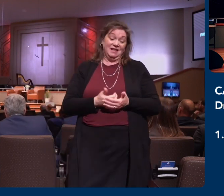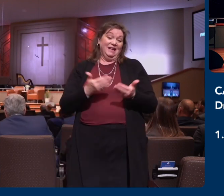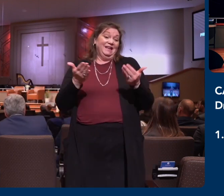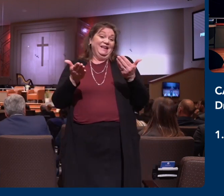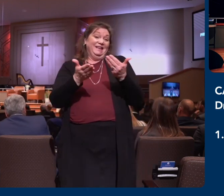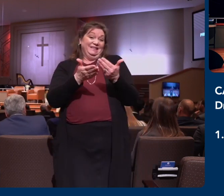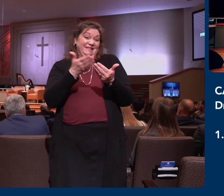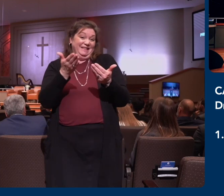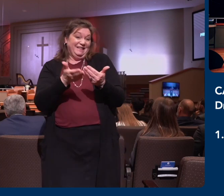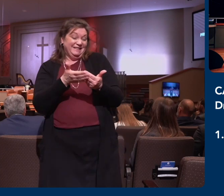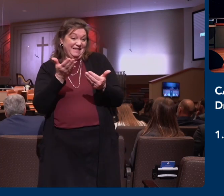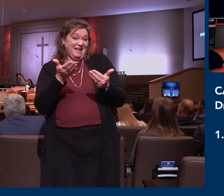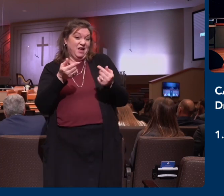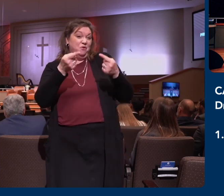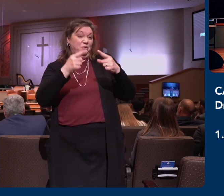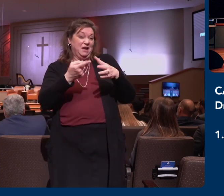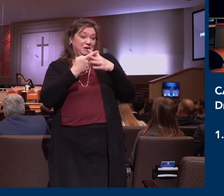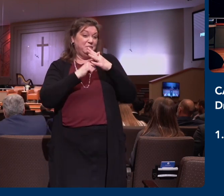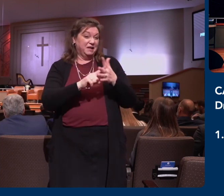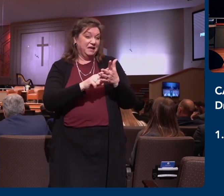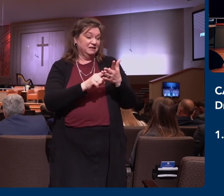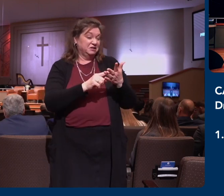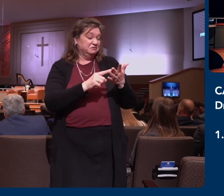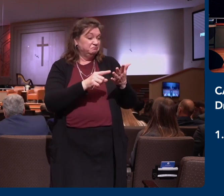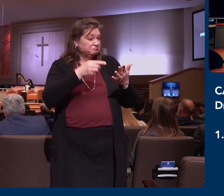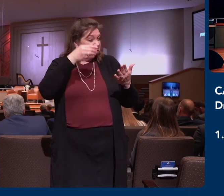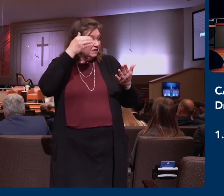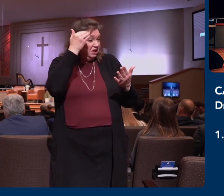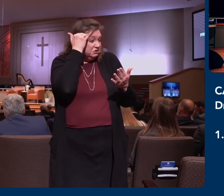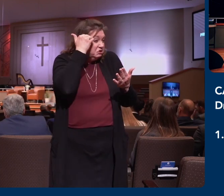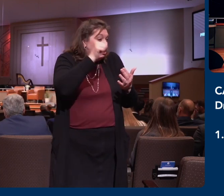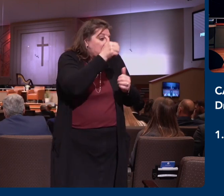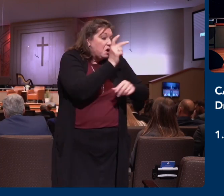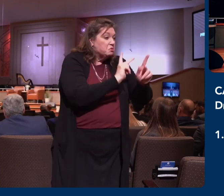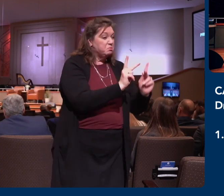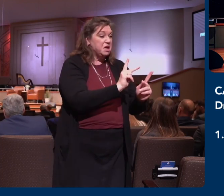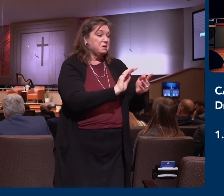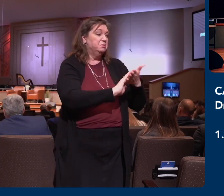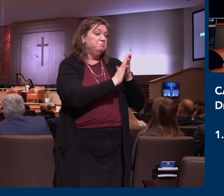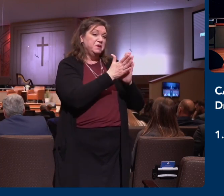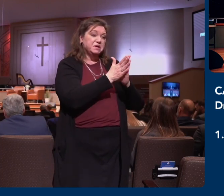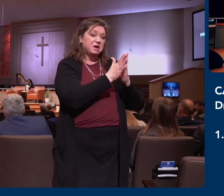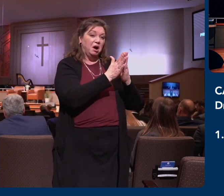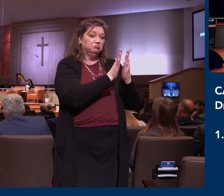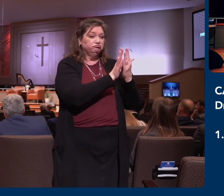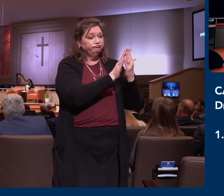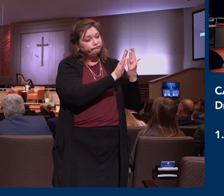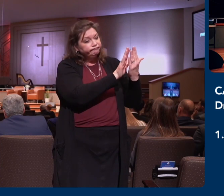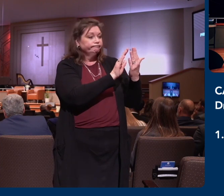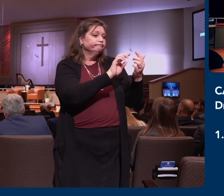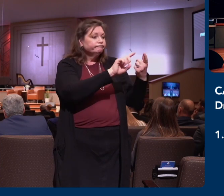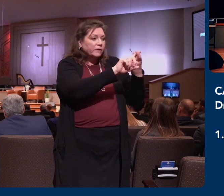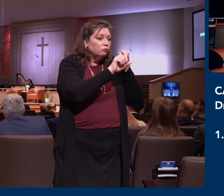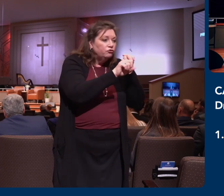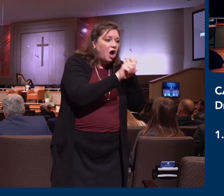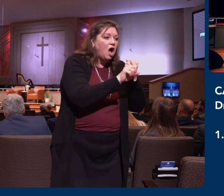the flaws in each other. I love Pastor's Chapel this morning to emphasize, we are all sinners. We are all sinners.